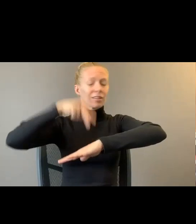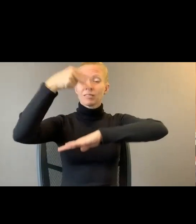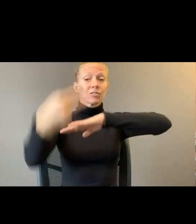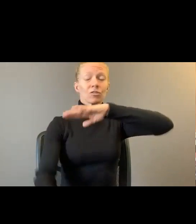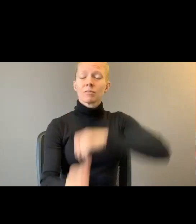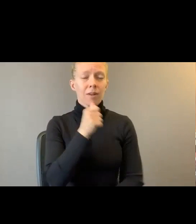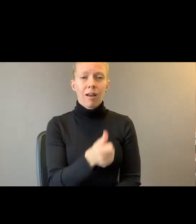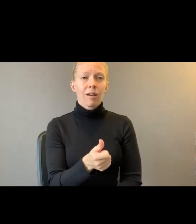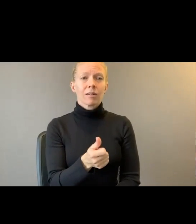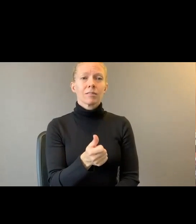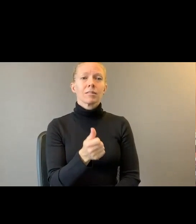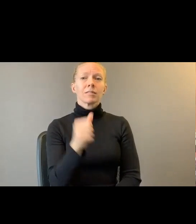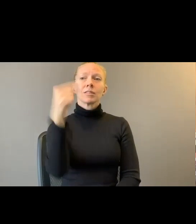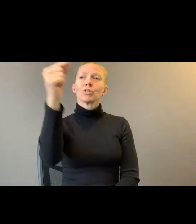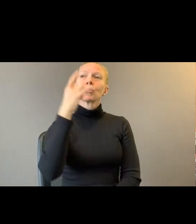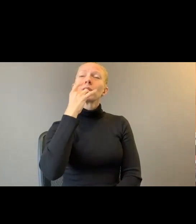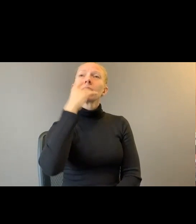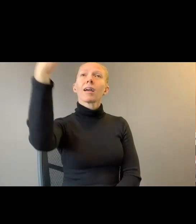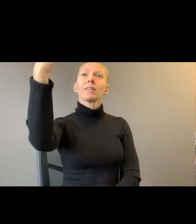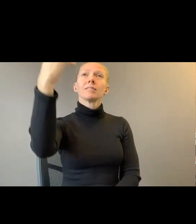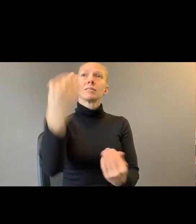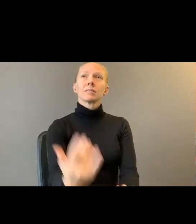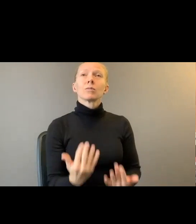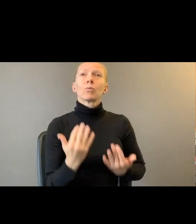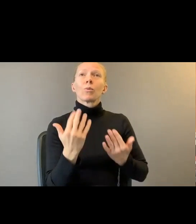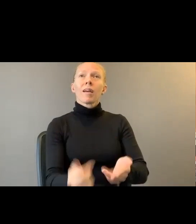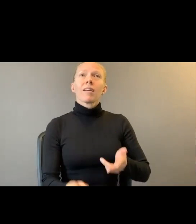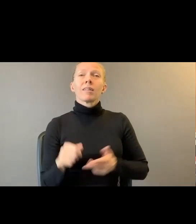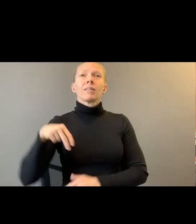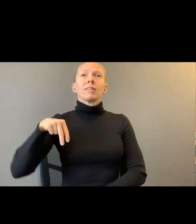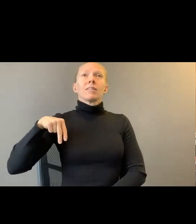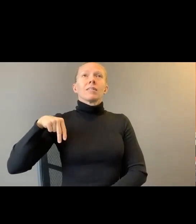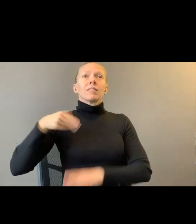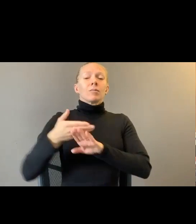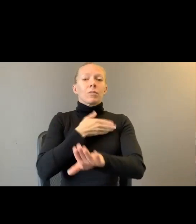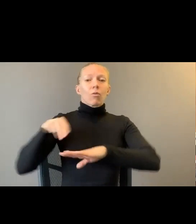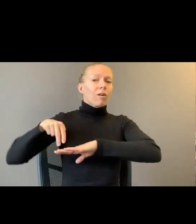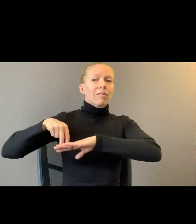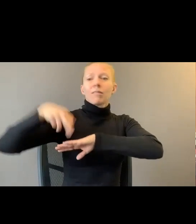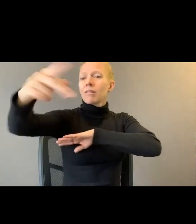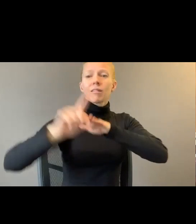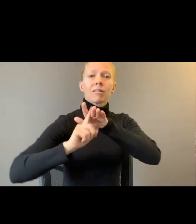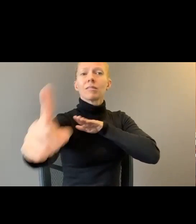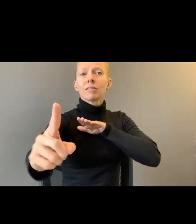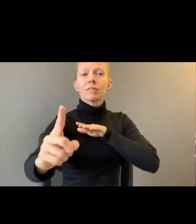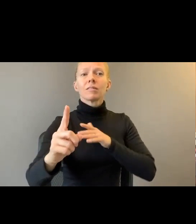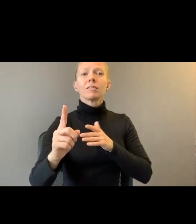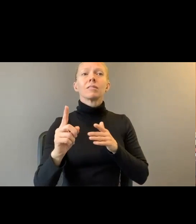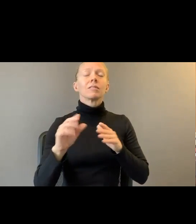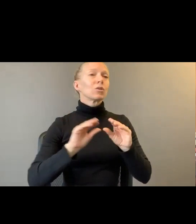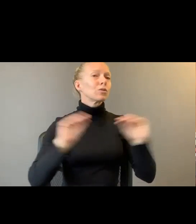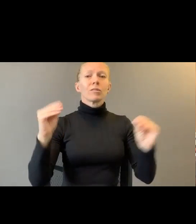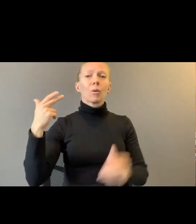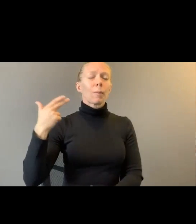each time before running into traffic. Swallowed no gun barrels, grew no bloody baths.